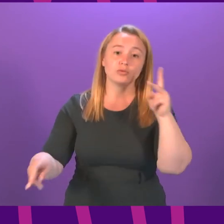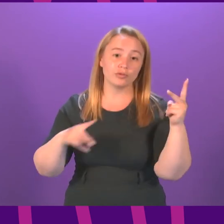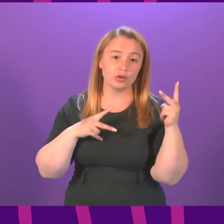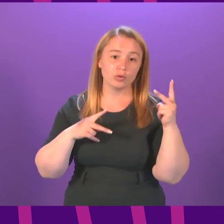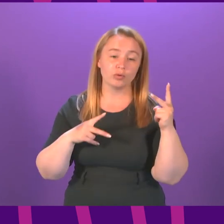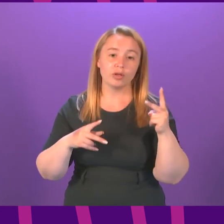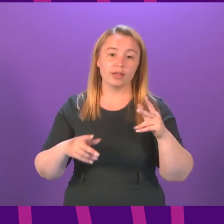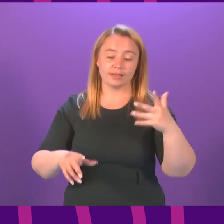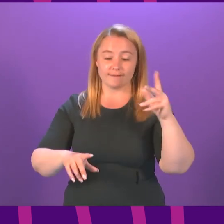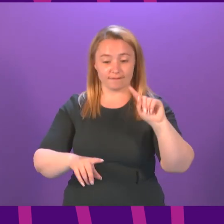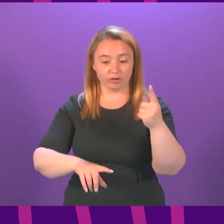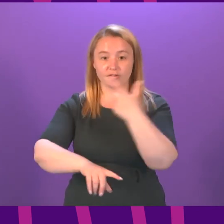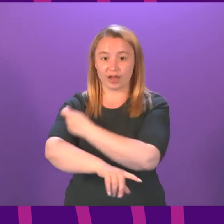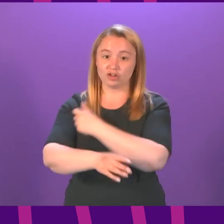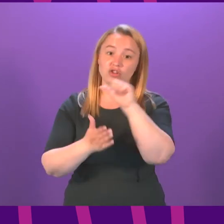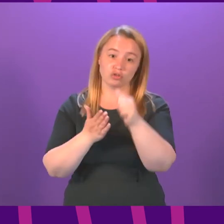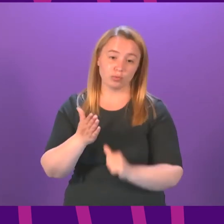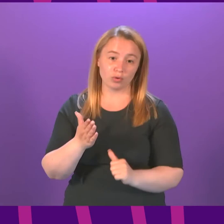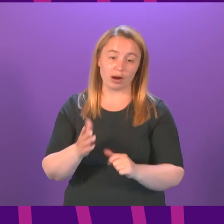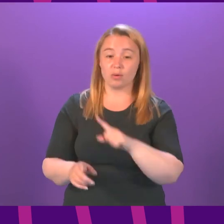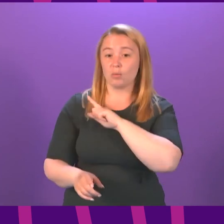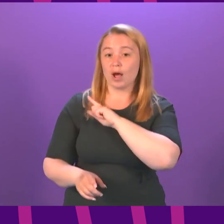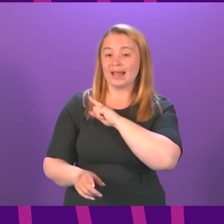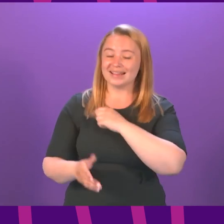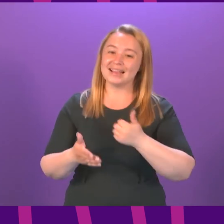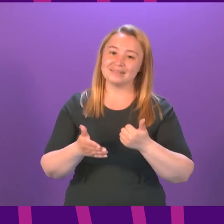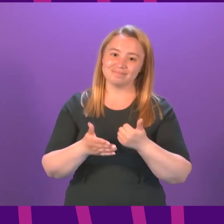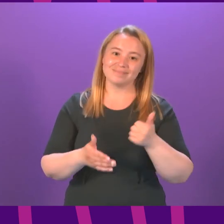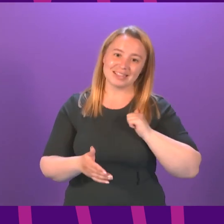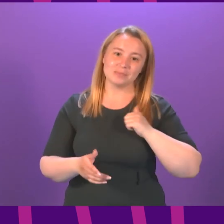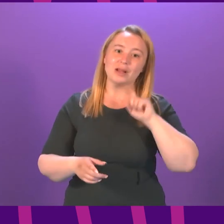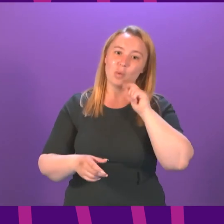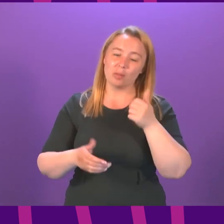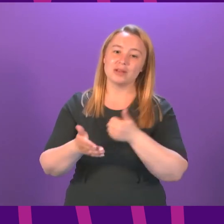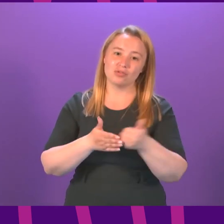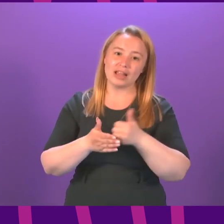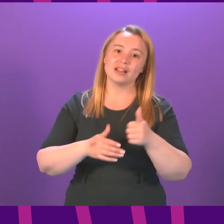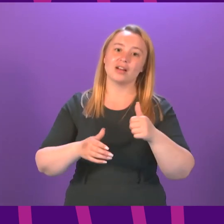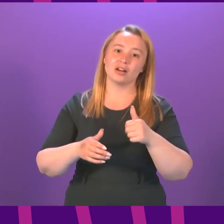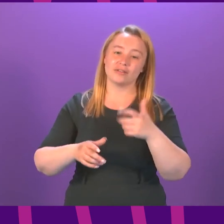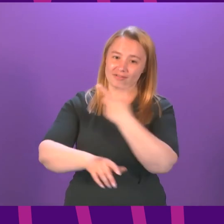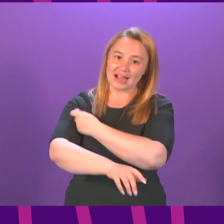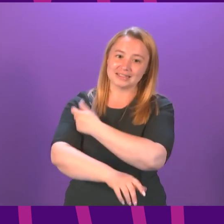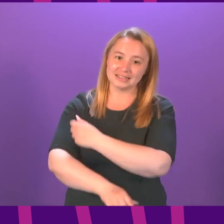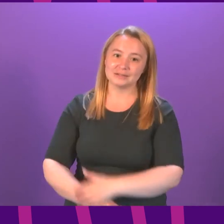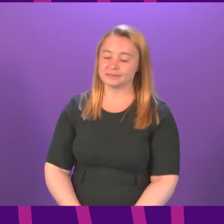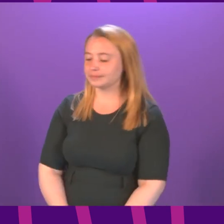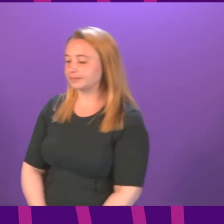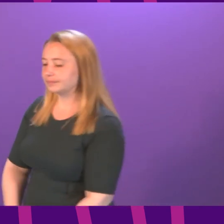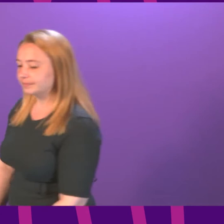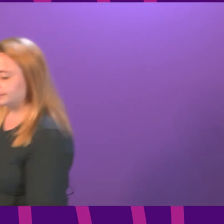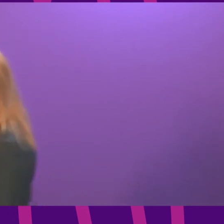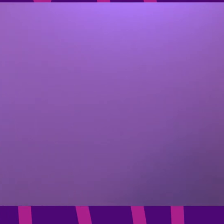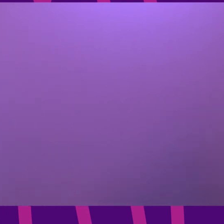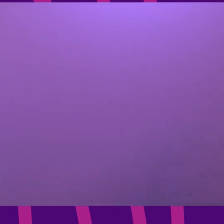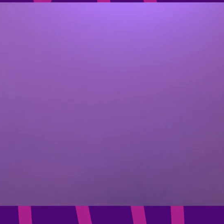vaccination programme because I suspect this will be a regular vaccination programme in the years ahead Donald Cameron to be followed